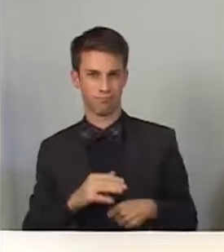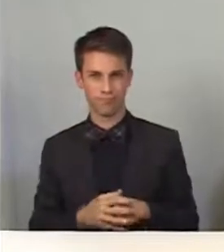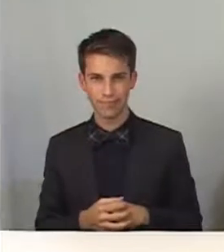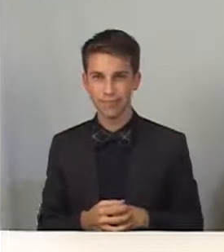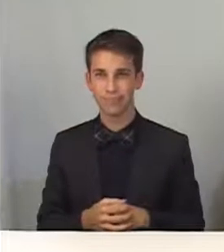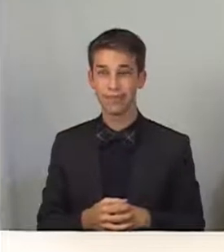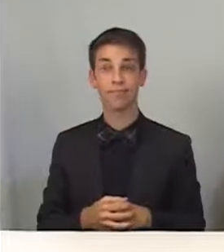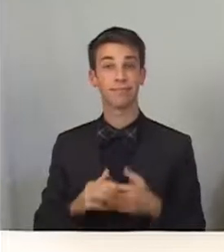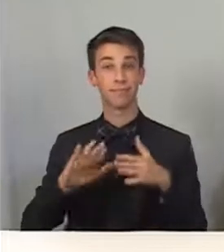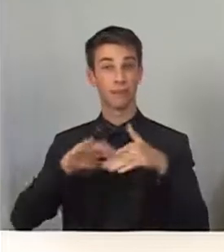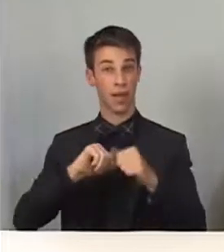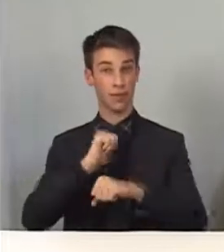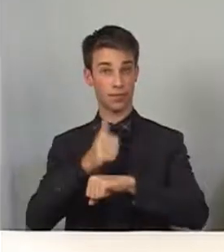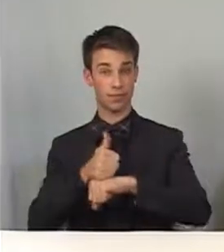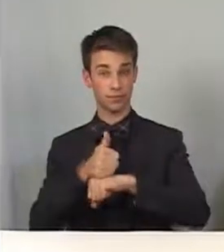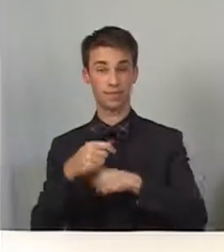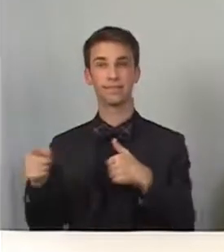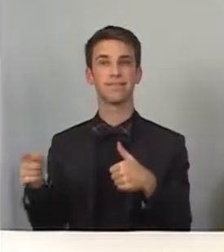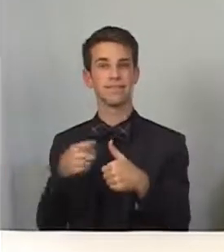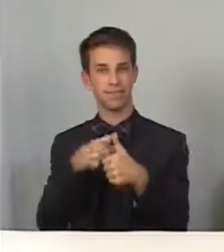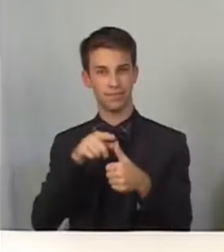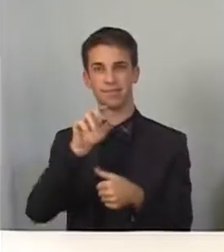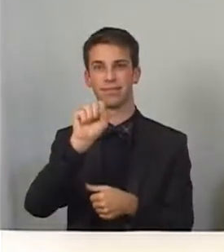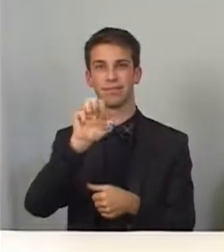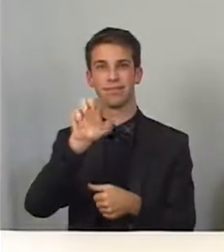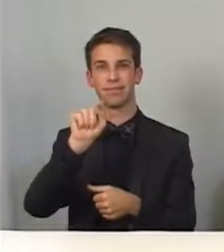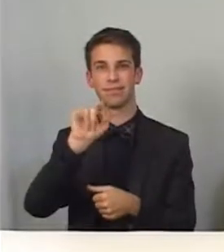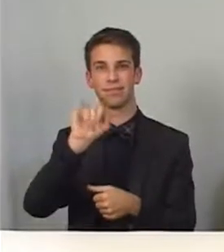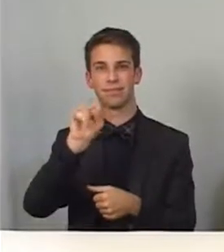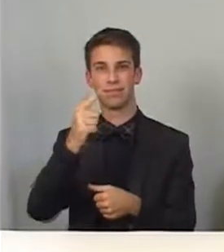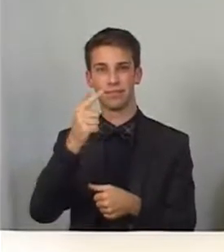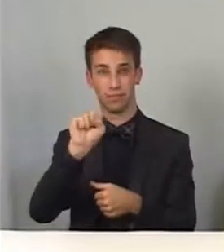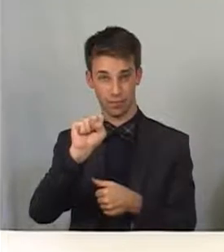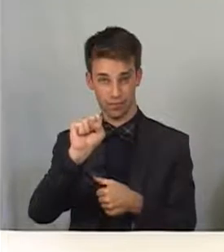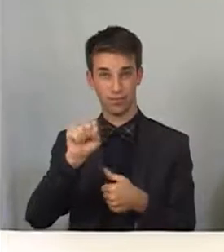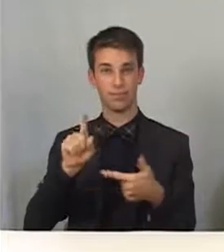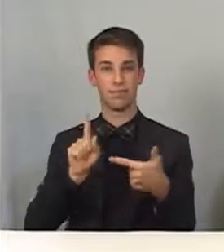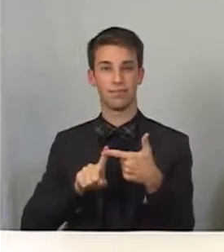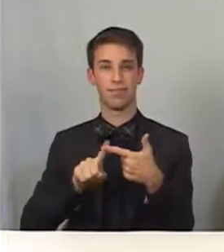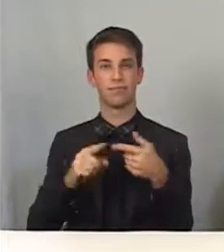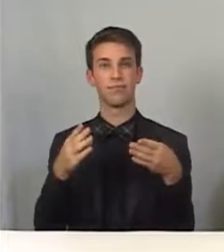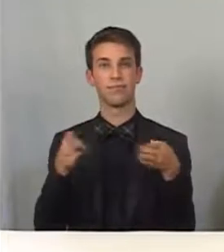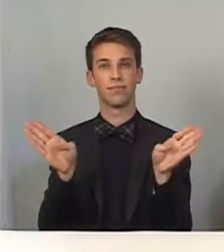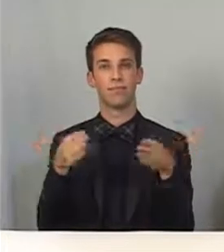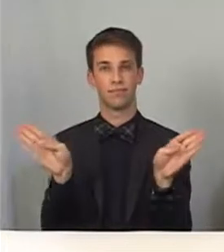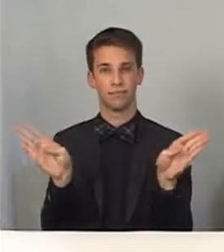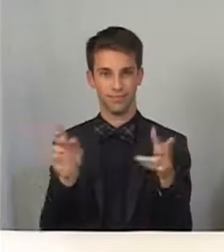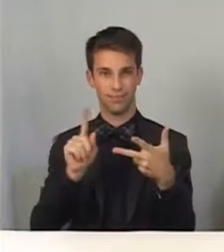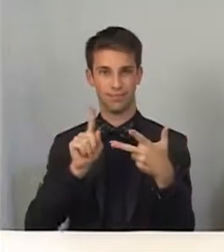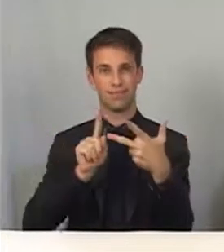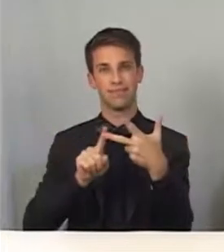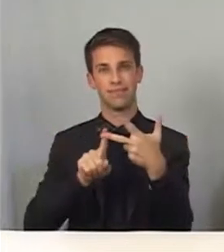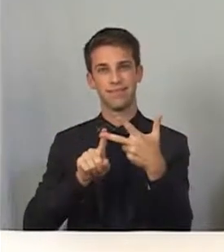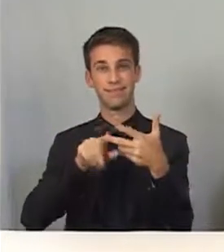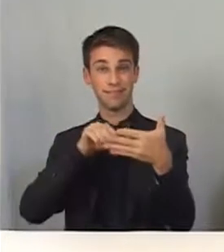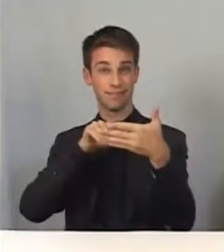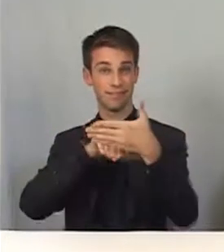To set up Zoom, first tap Settings. Then tap General.